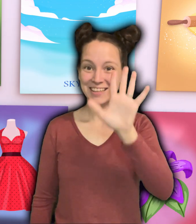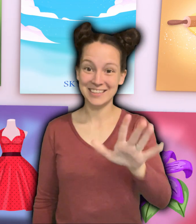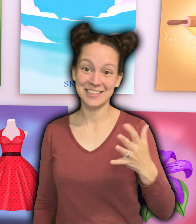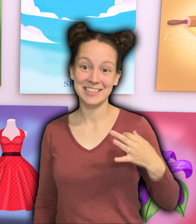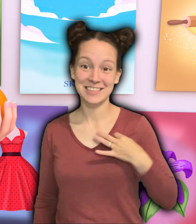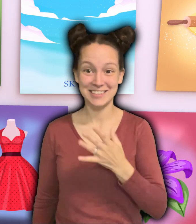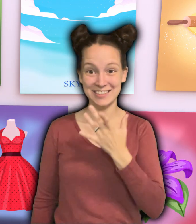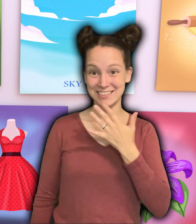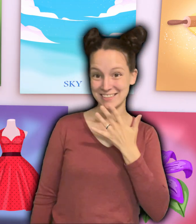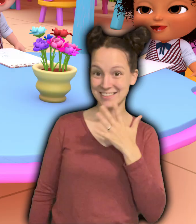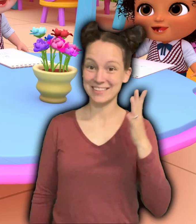shirt!